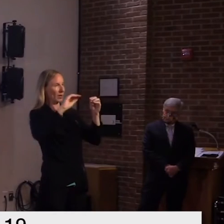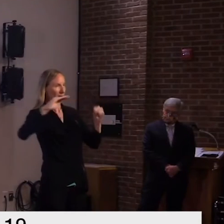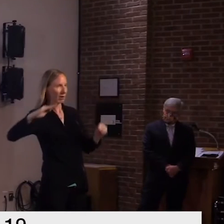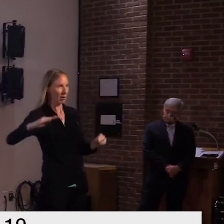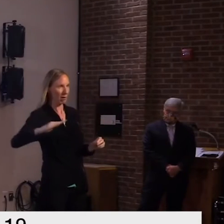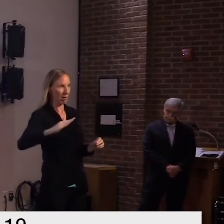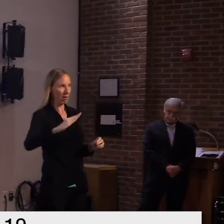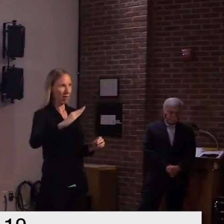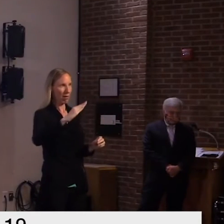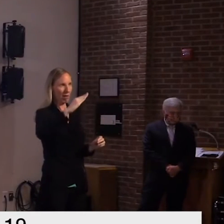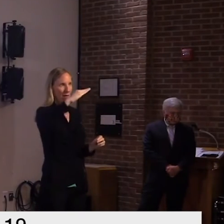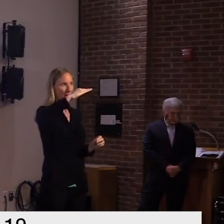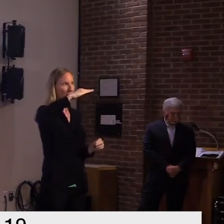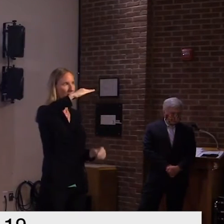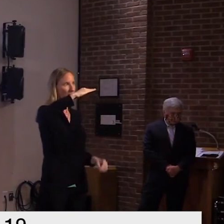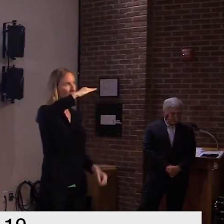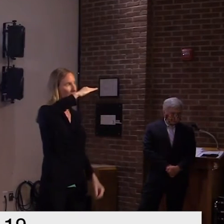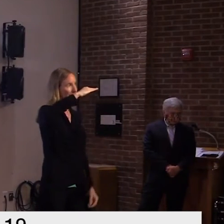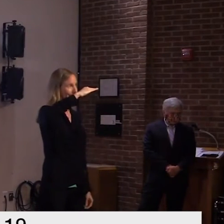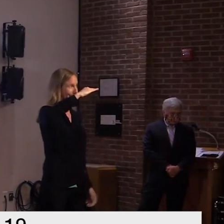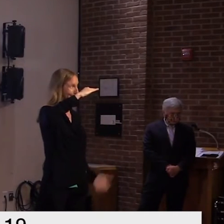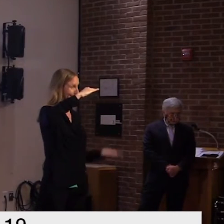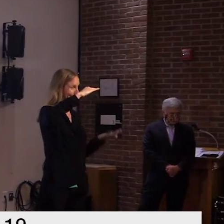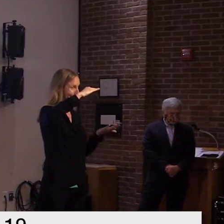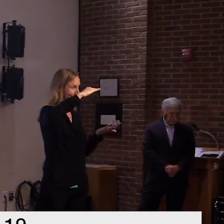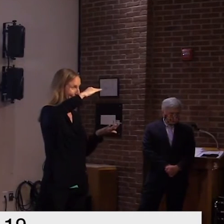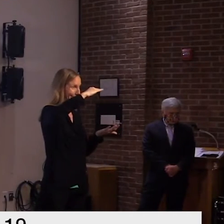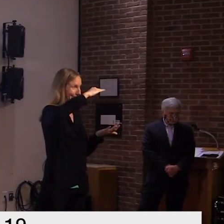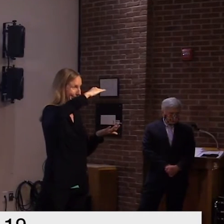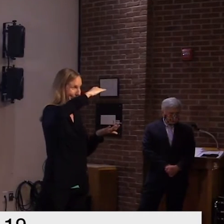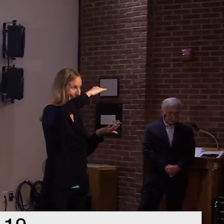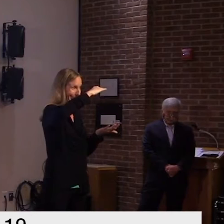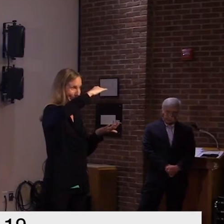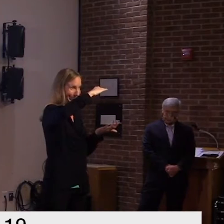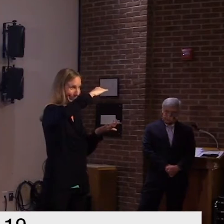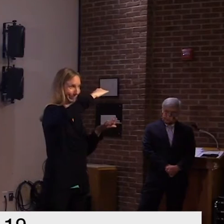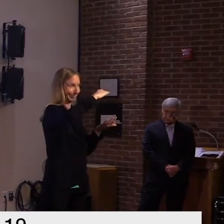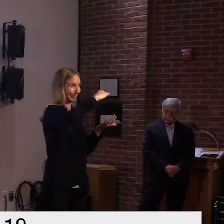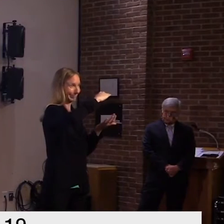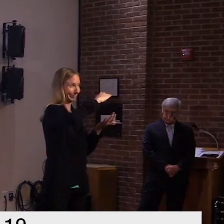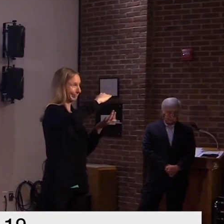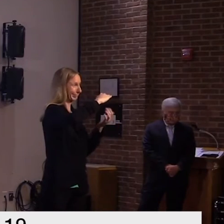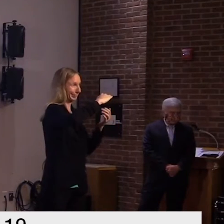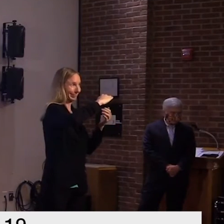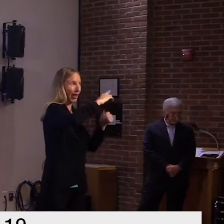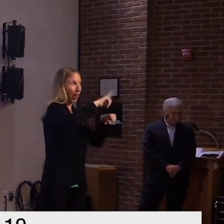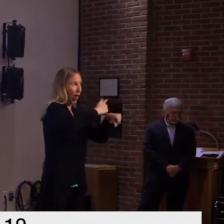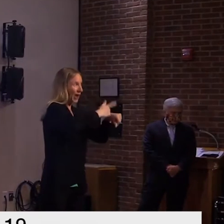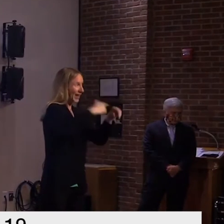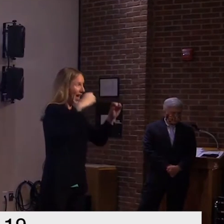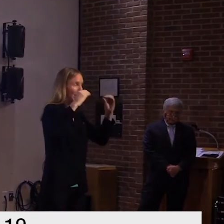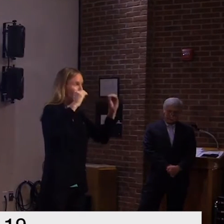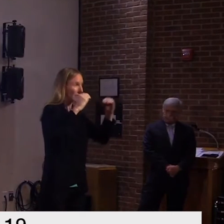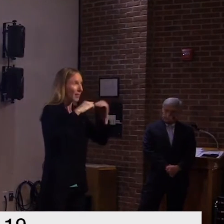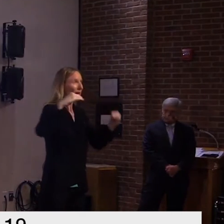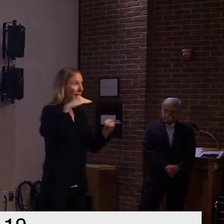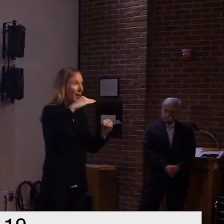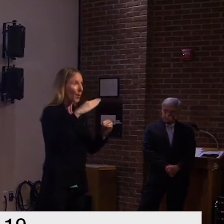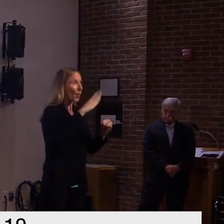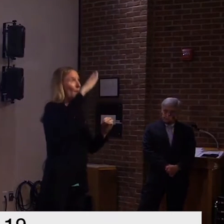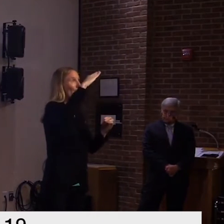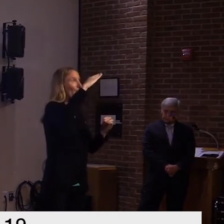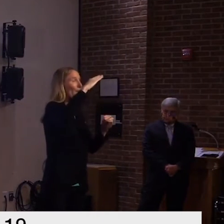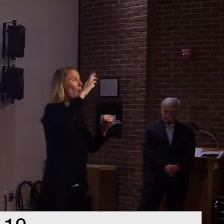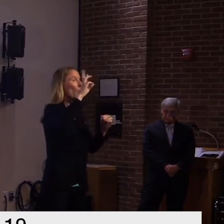this has been our slope all along for a long time it went up with the outbreak you'll now see we've reassumed the same